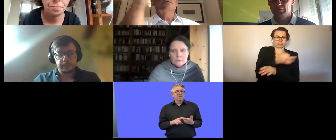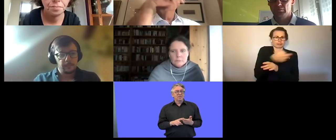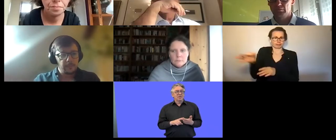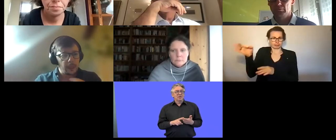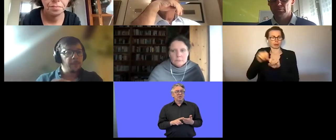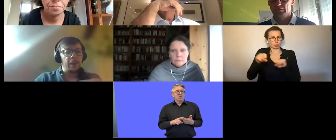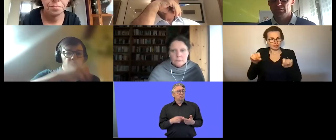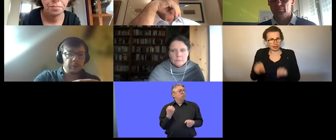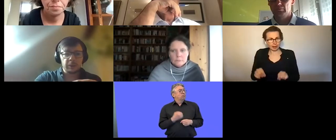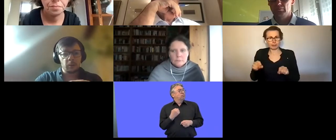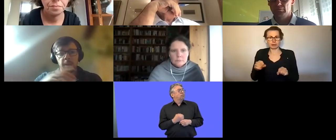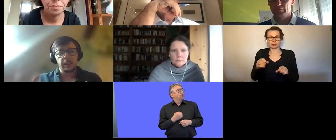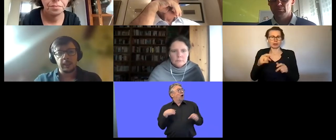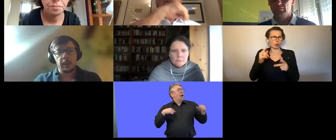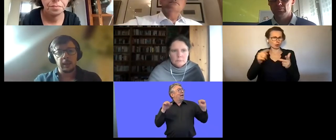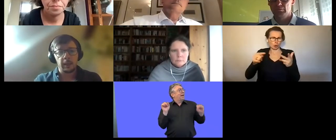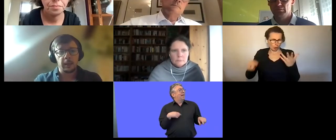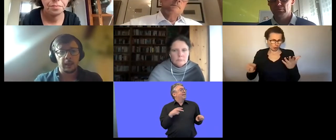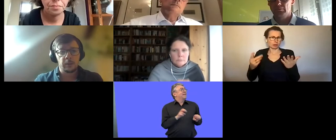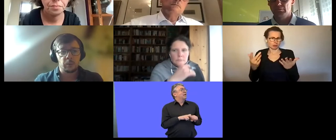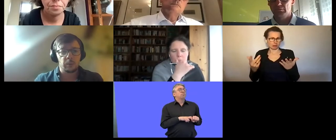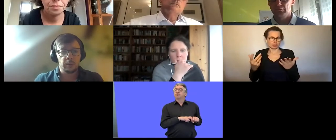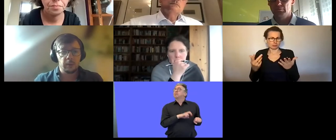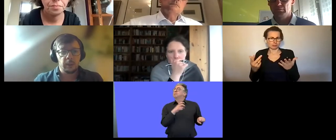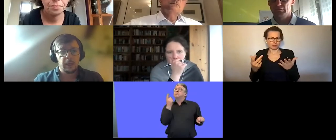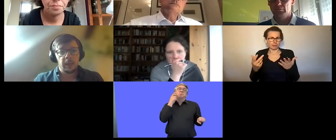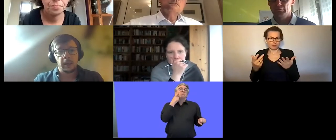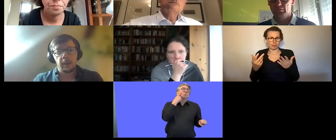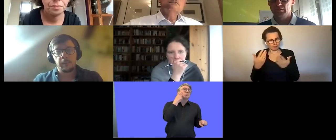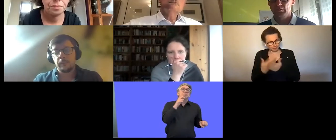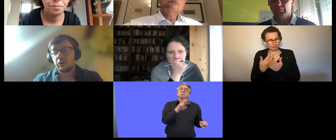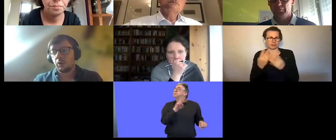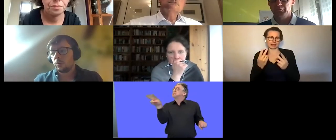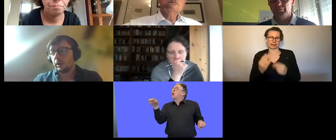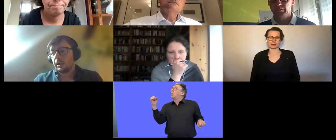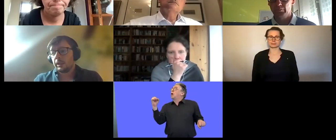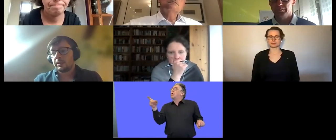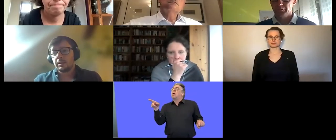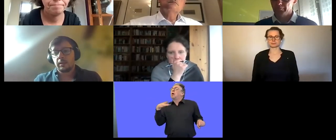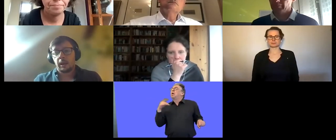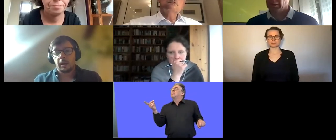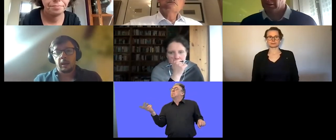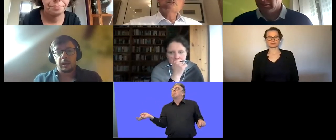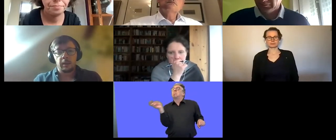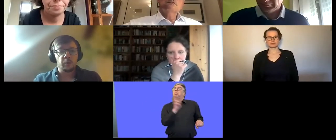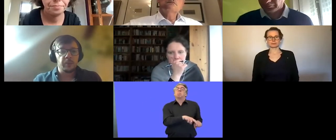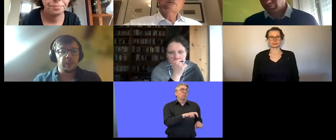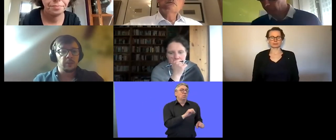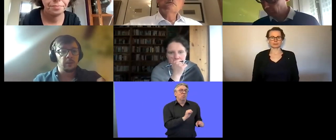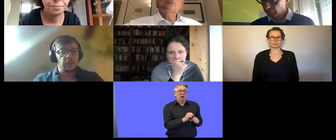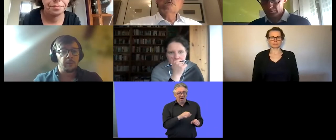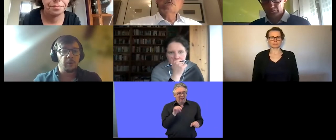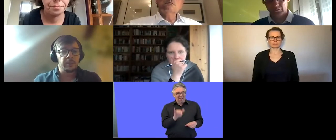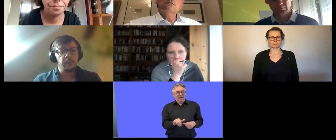and and back to the original one and and and and so on um so this is uh it was